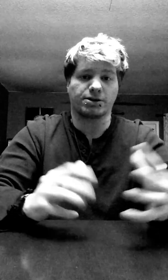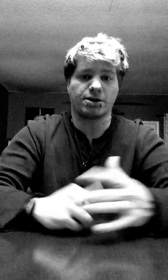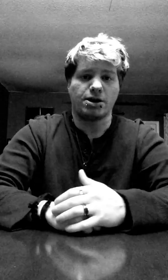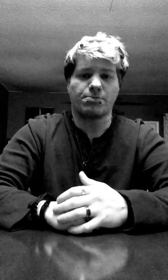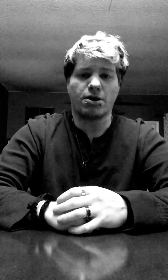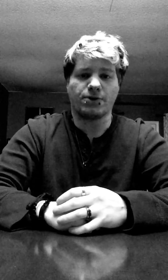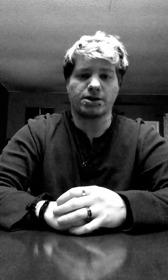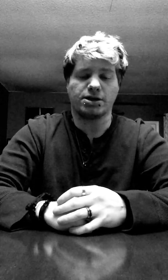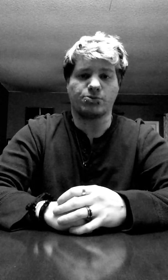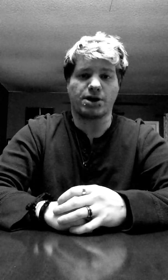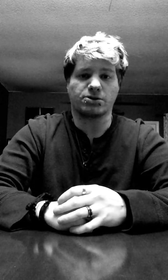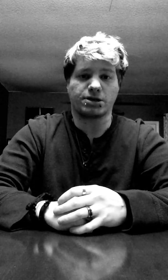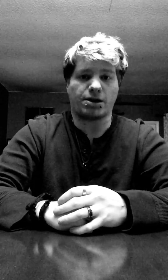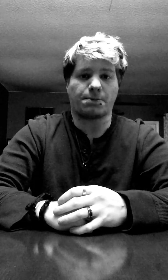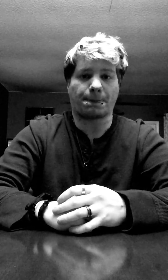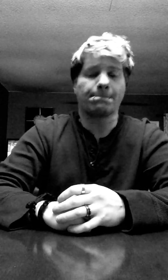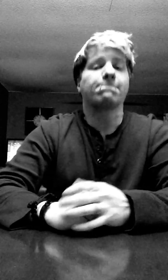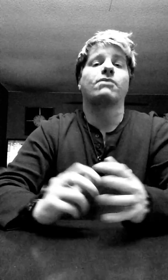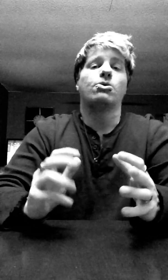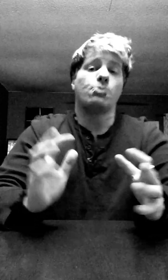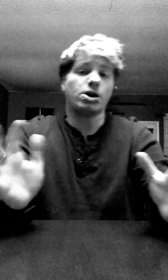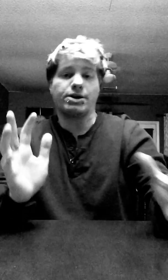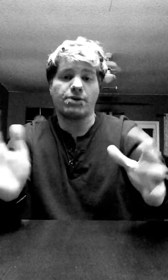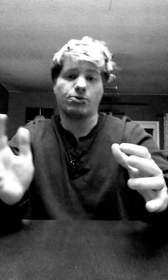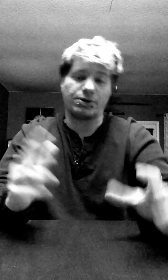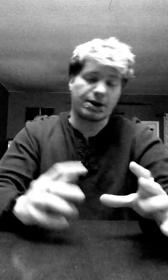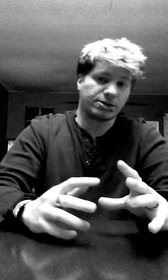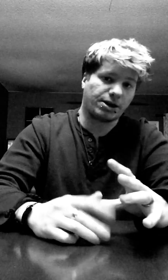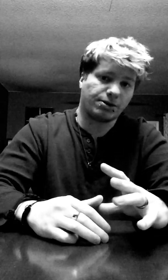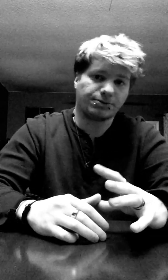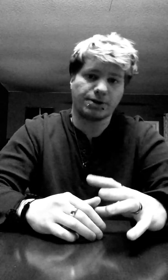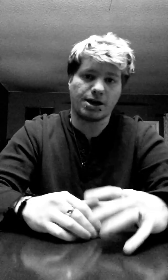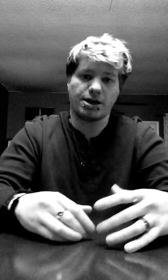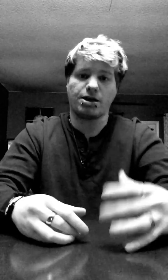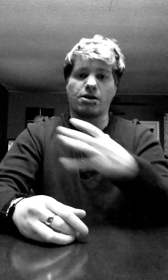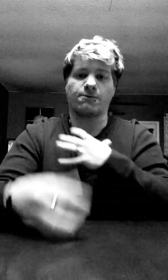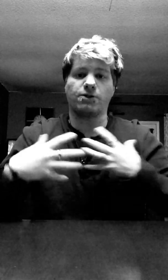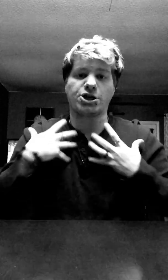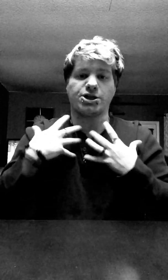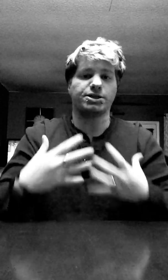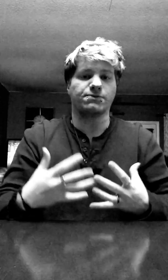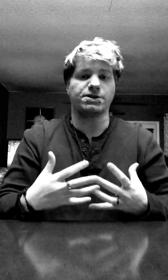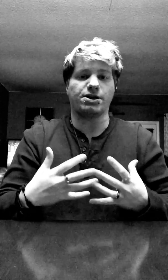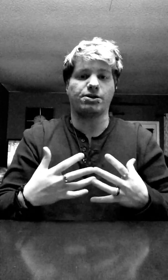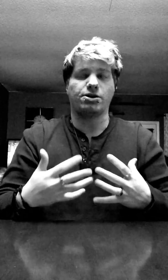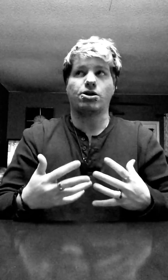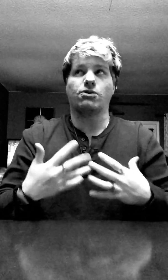Perfect is without sin. We are never without sin. Our flesh is of sin. Our